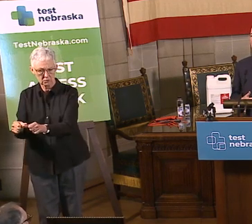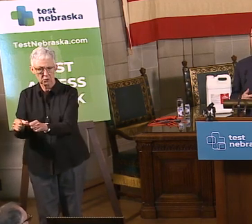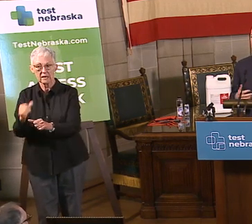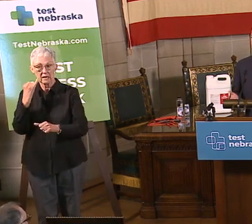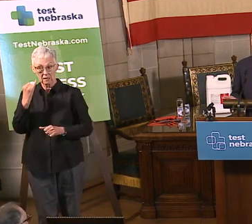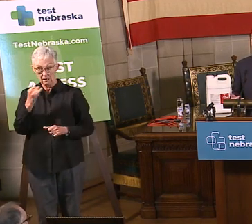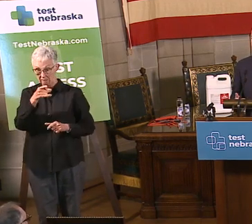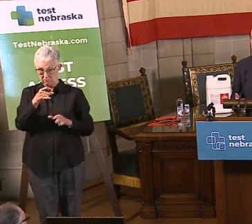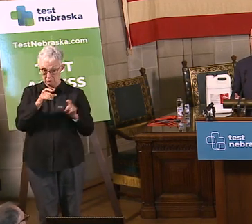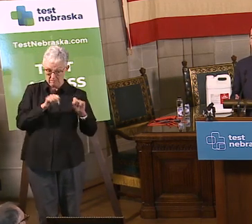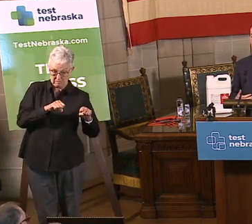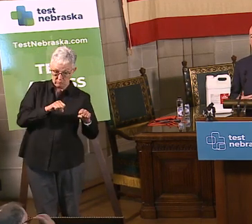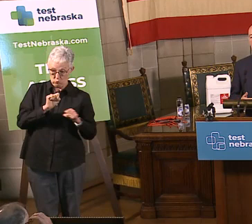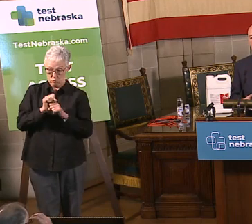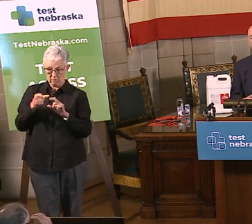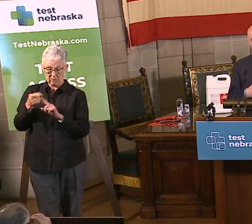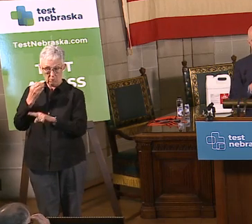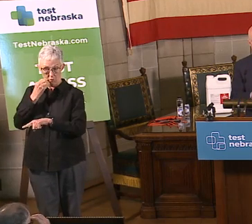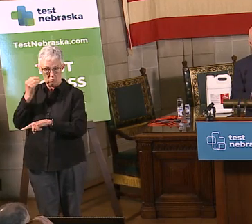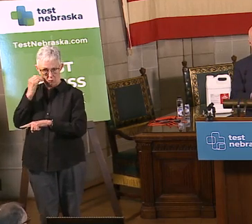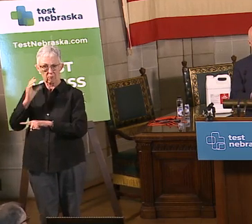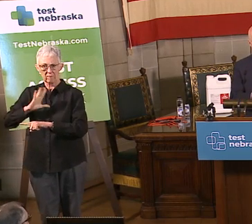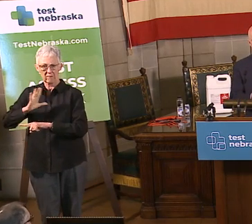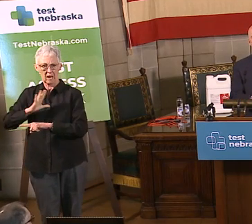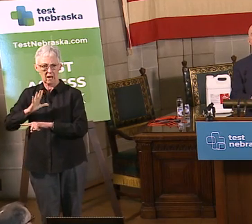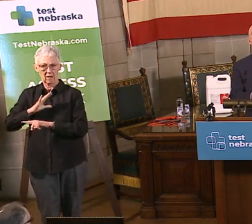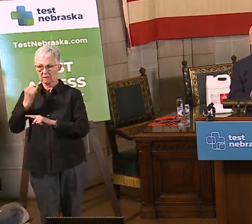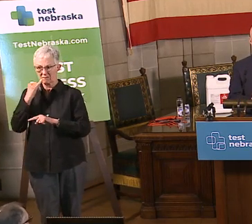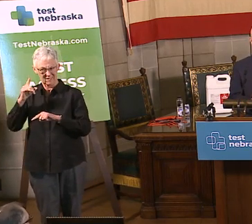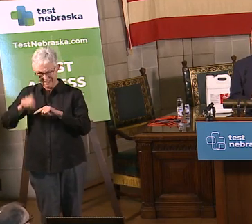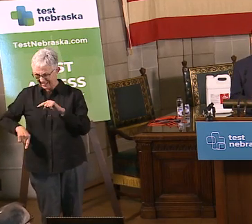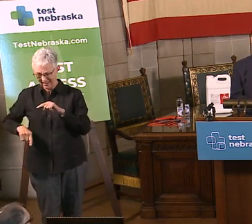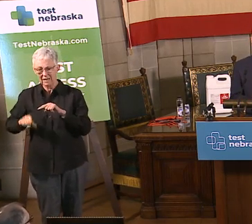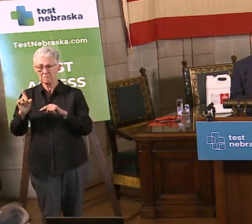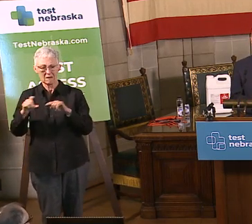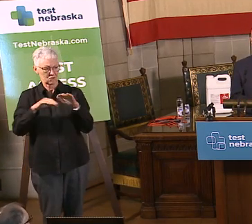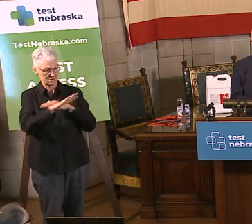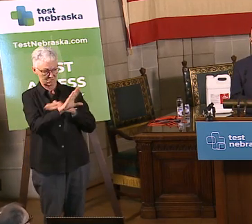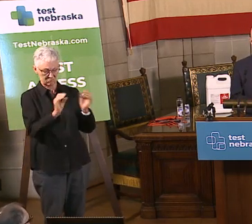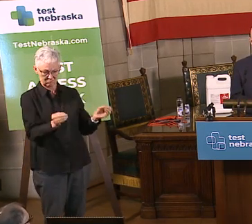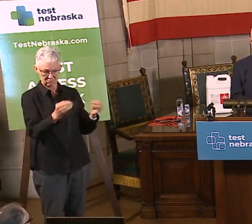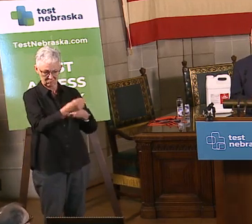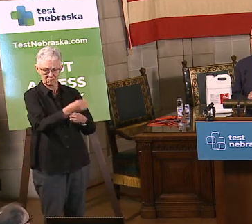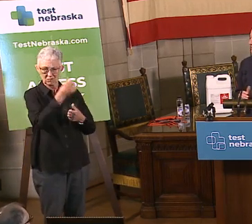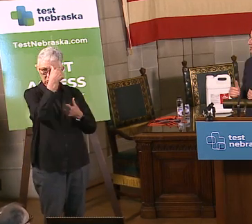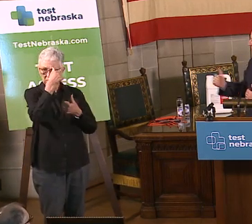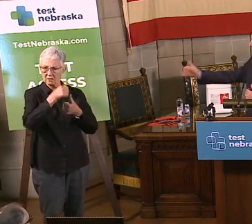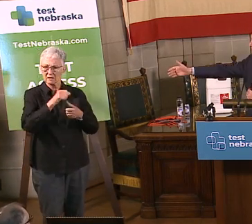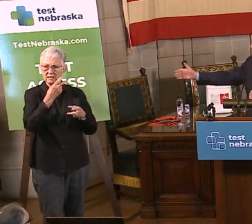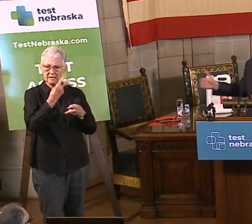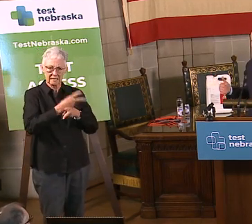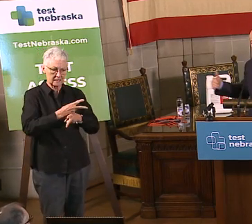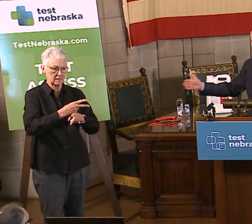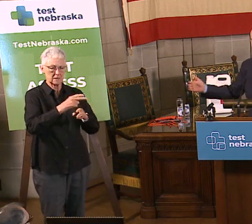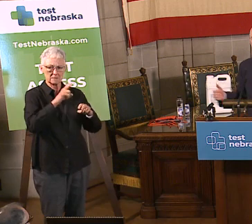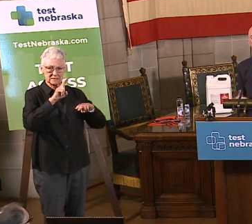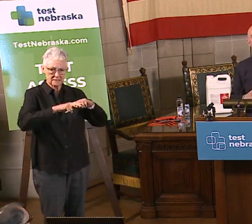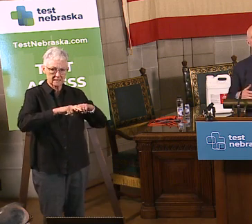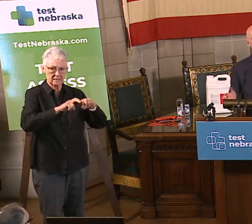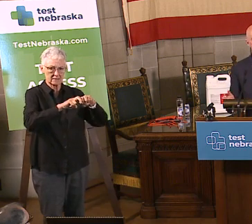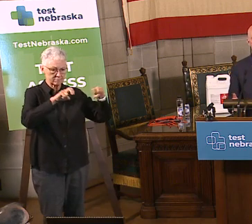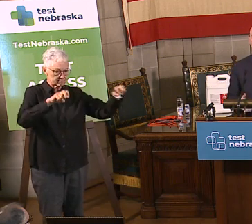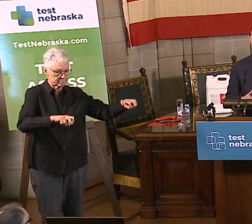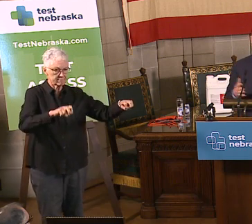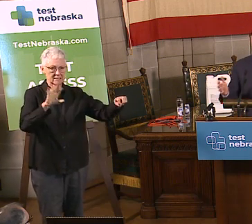and we solicit employers' help in doing this. If you're going into the workplace, continue to remember our social distancing guidelines, the six feet from each other,